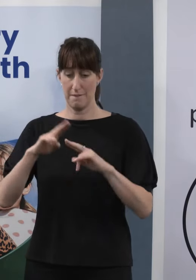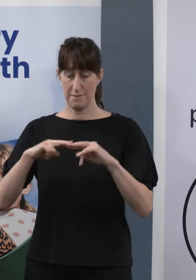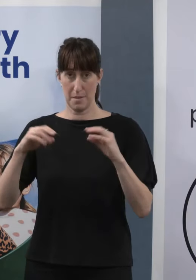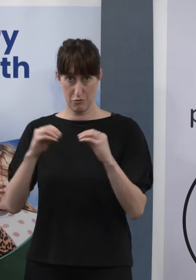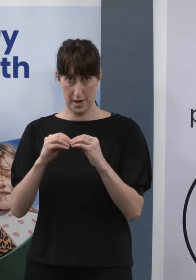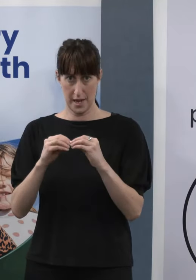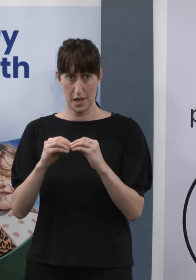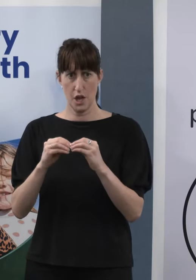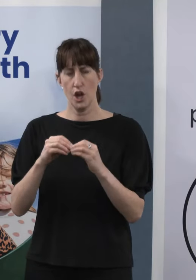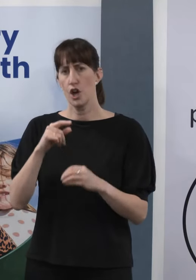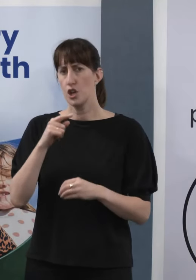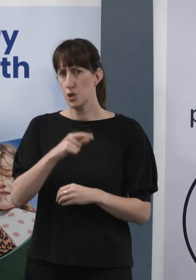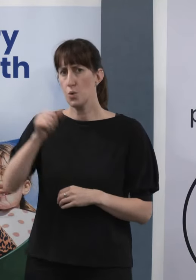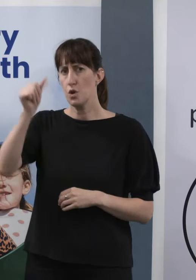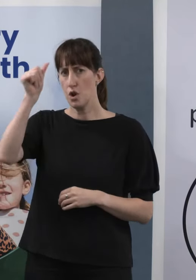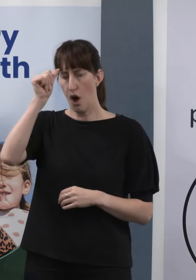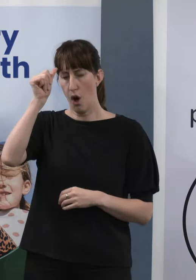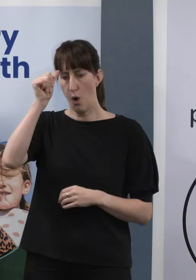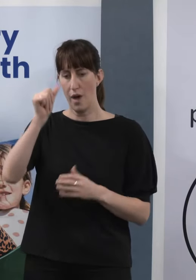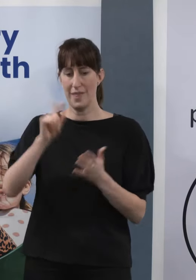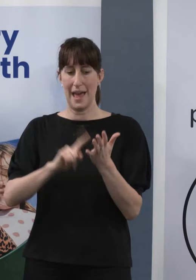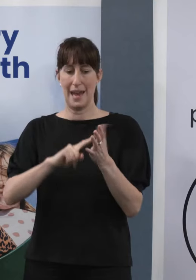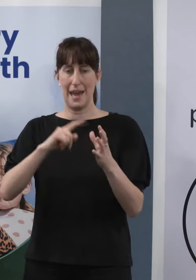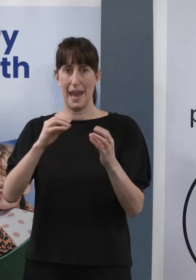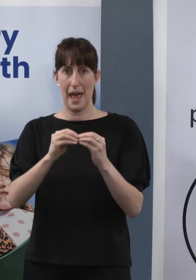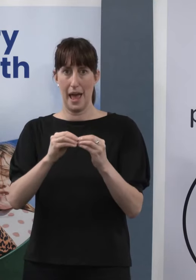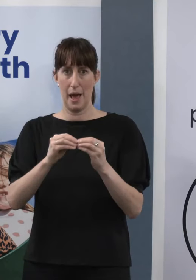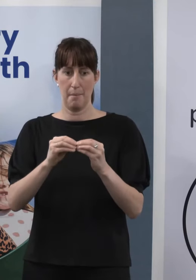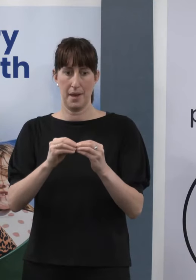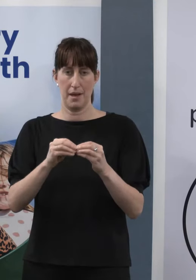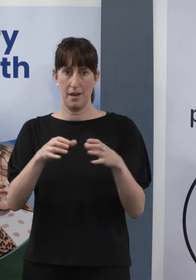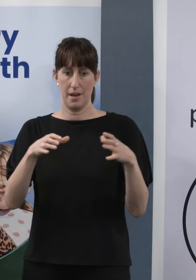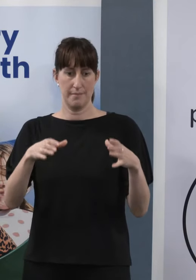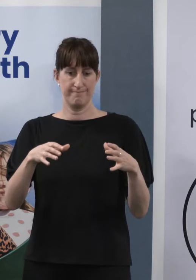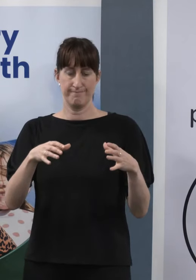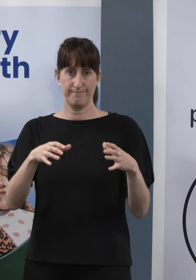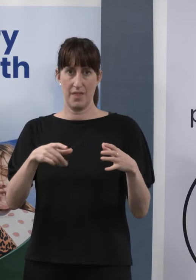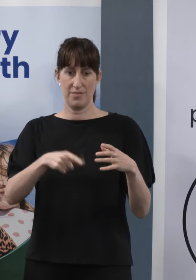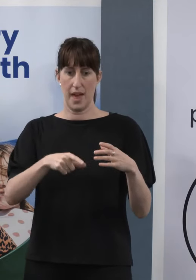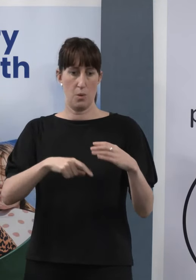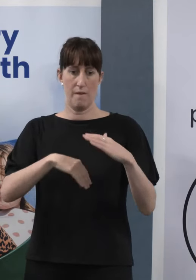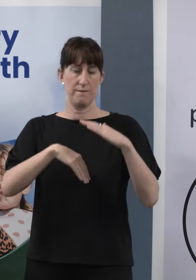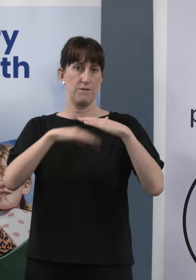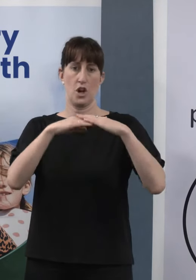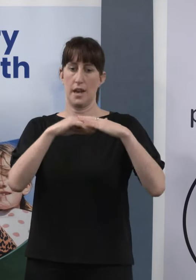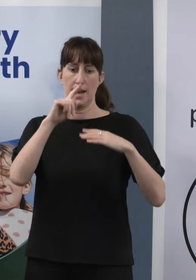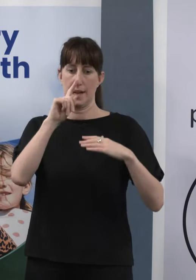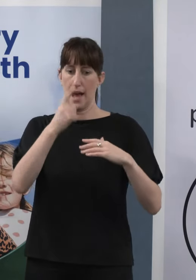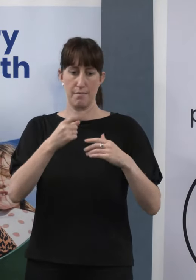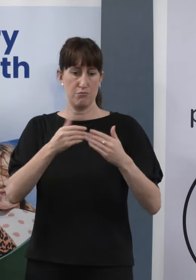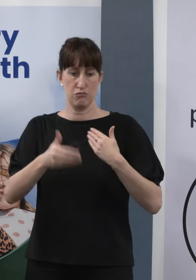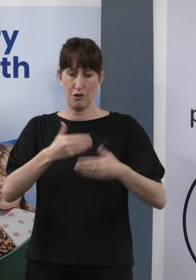National Laboratory Network was at capacity. So why didn't you inform the public of this at the time?